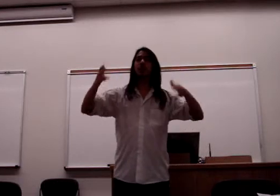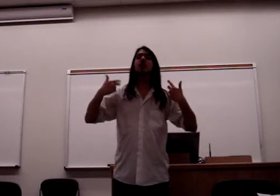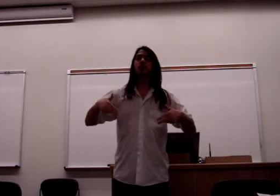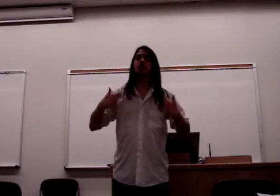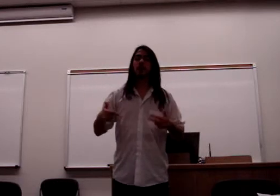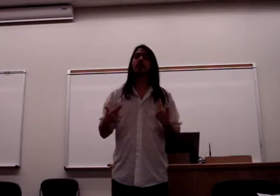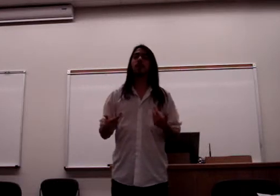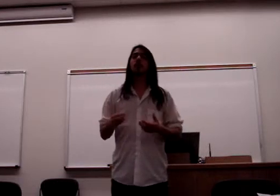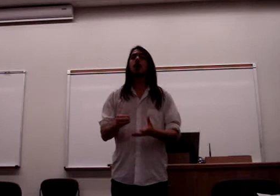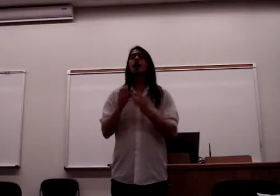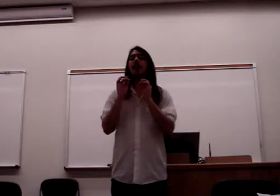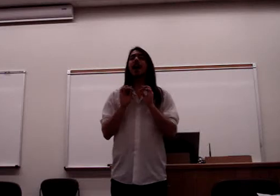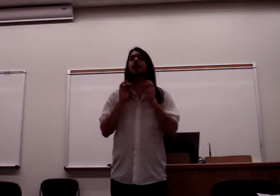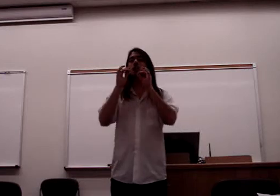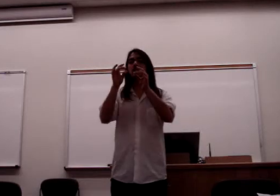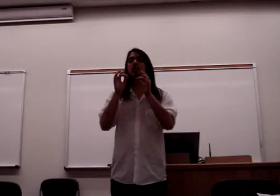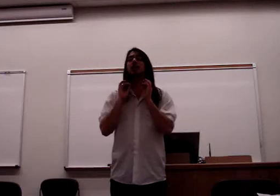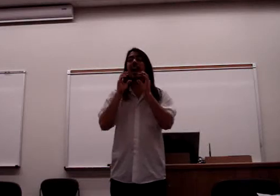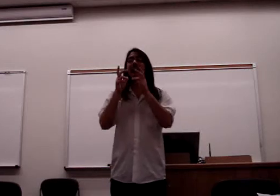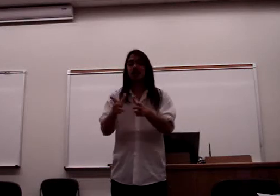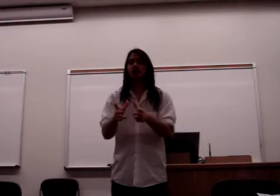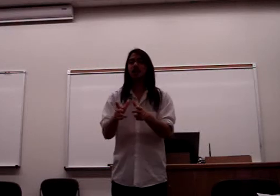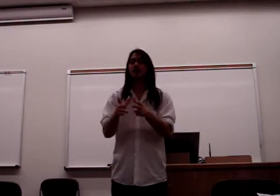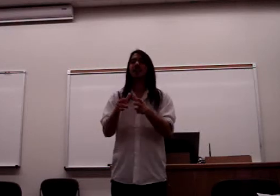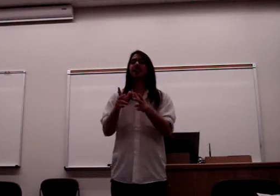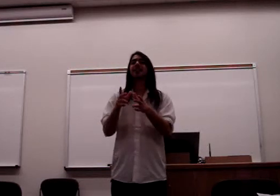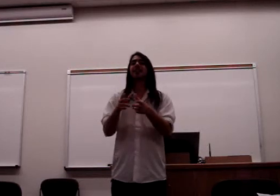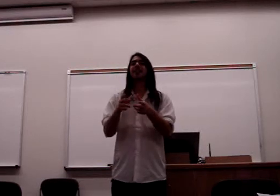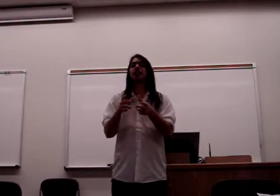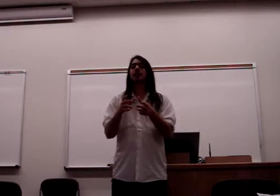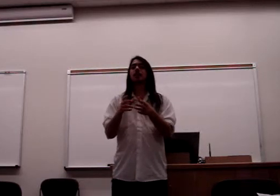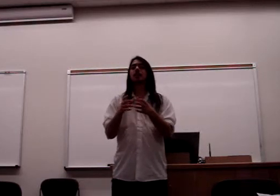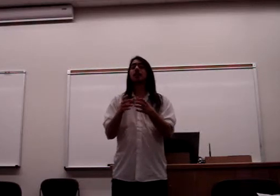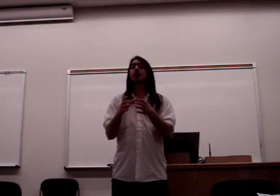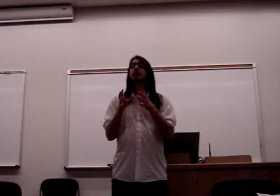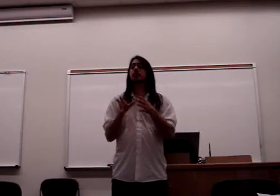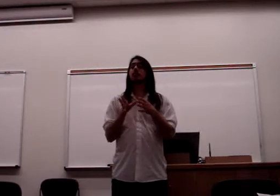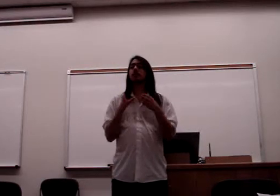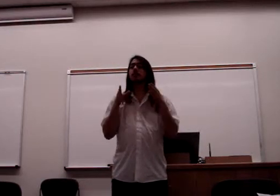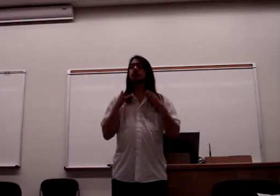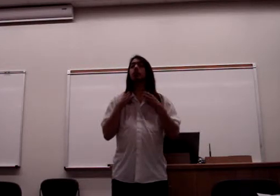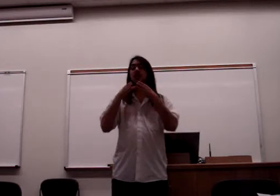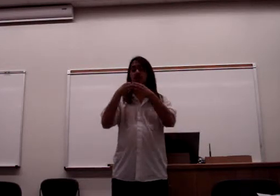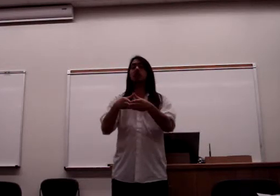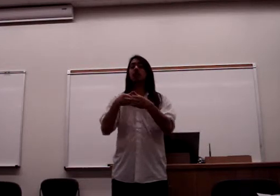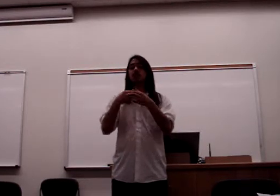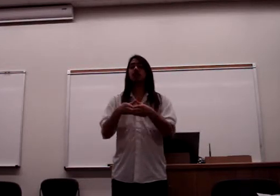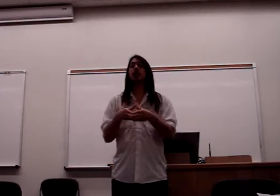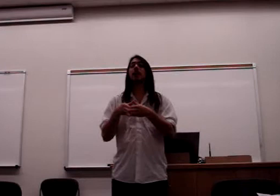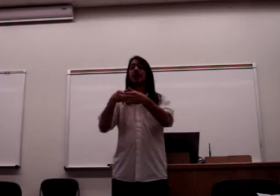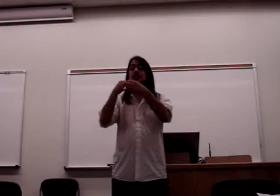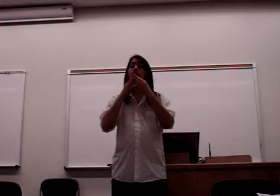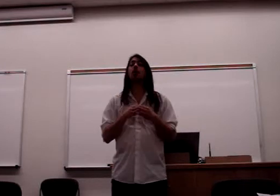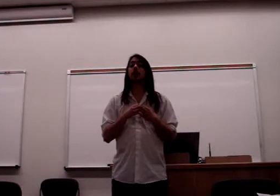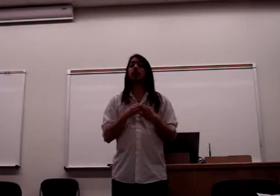administered by the government. But actual political action is through a subjectivity, and that's the party.